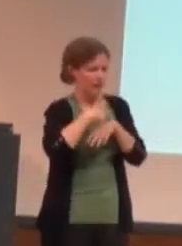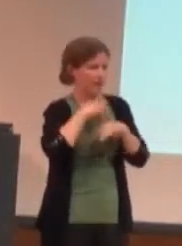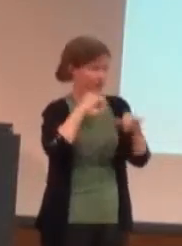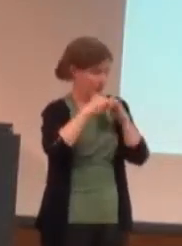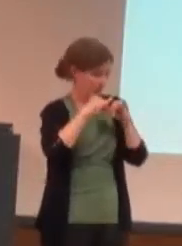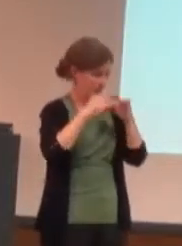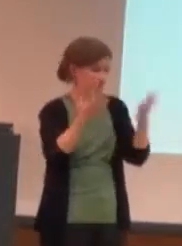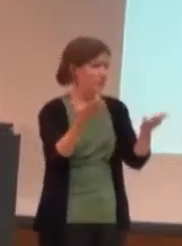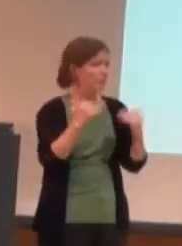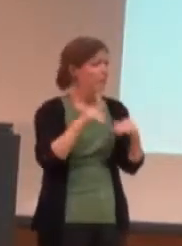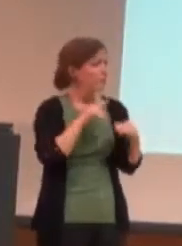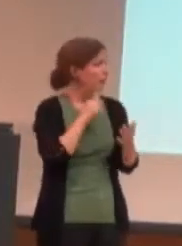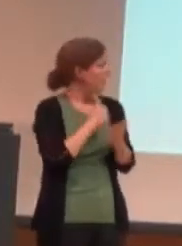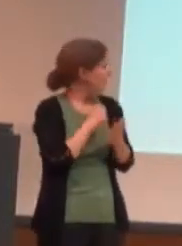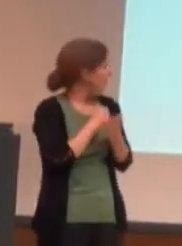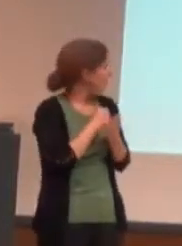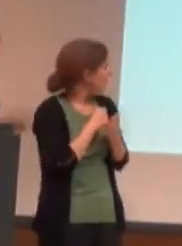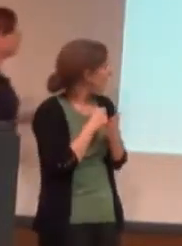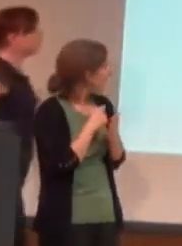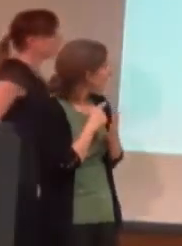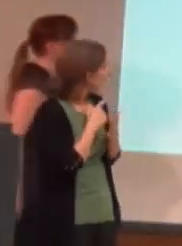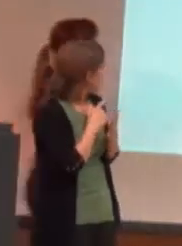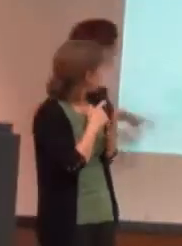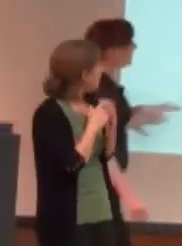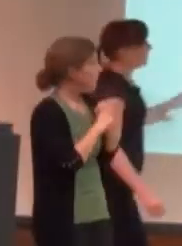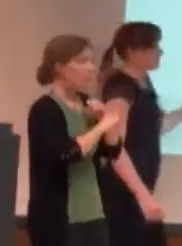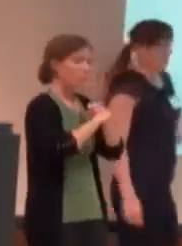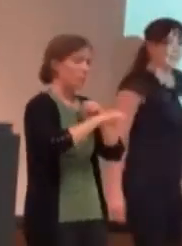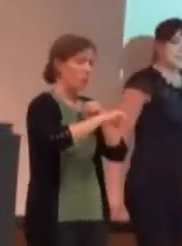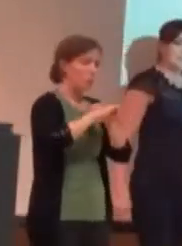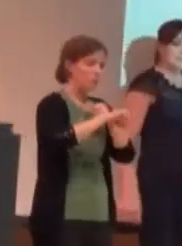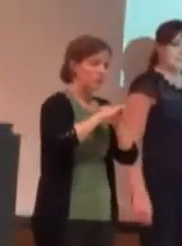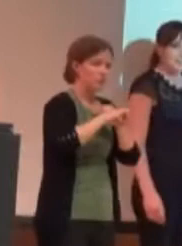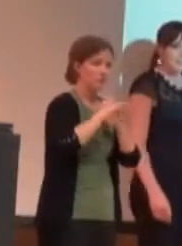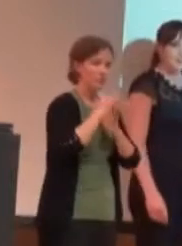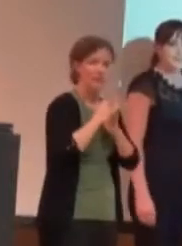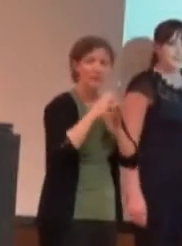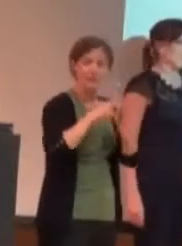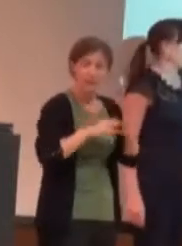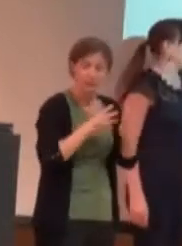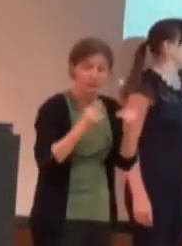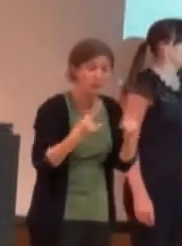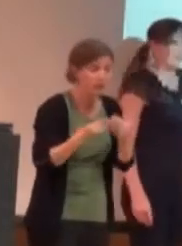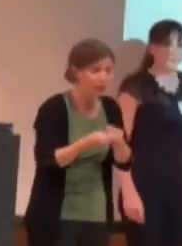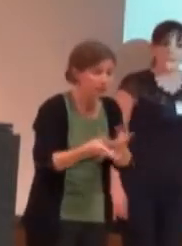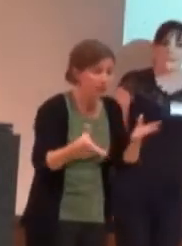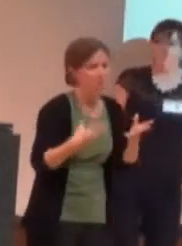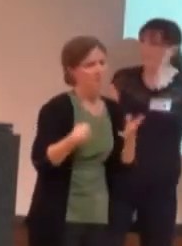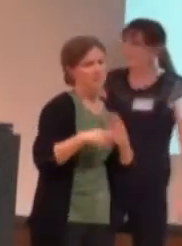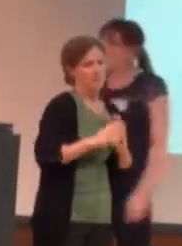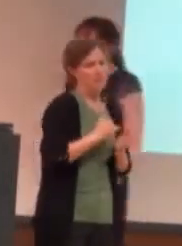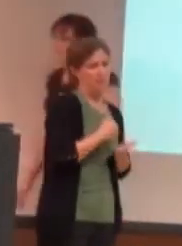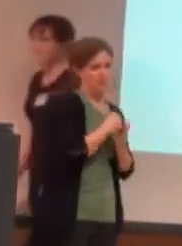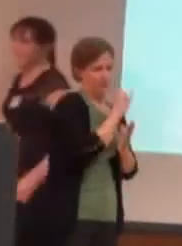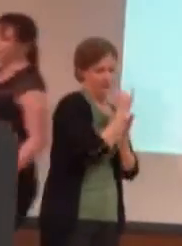I've also helped with designing the promotional materials like your schedules and all that stuff.